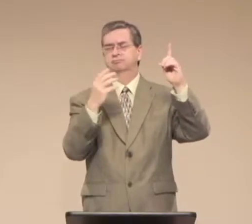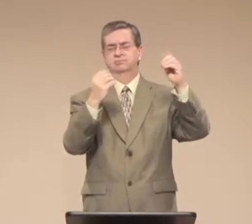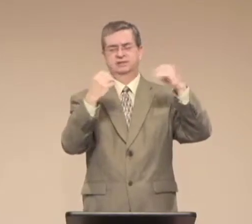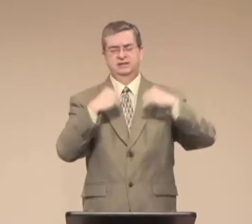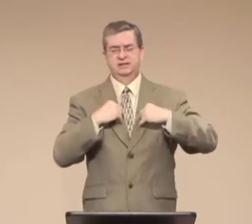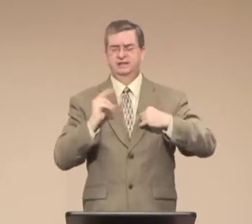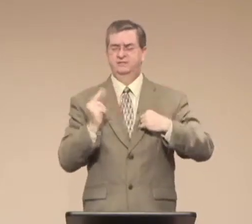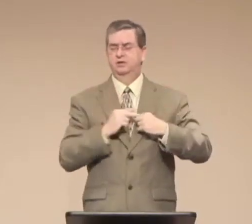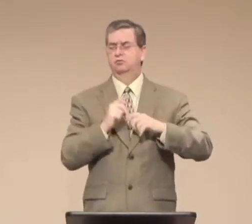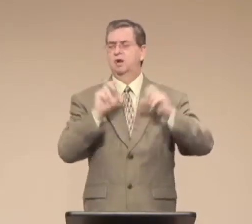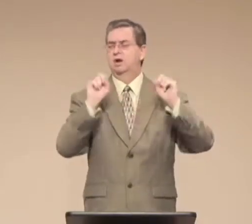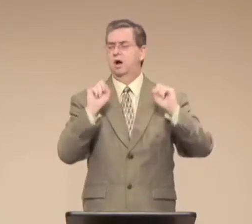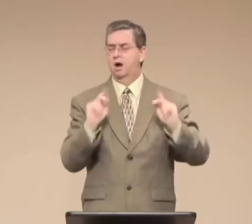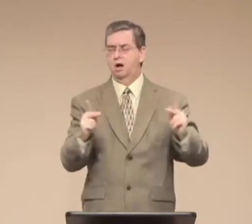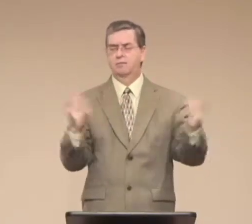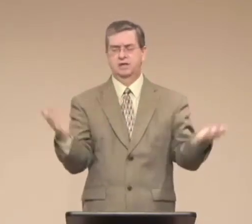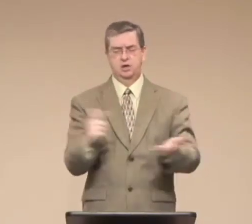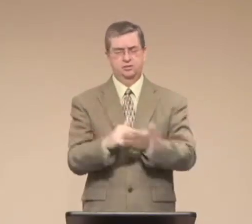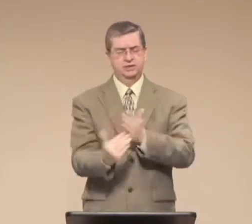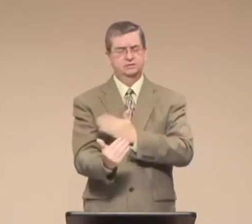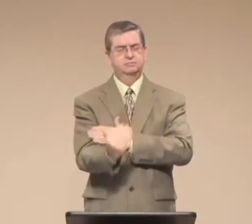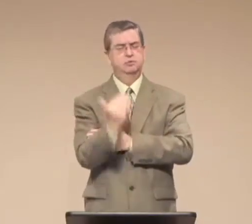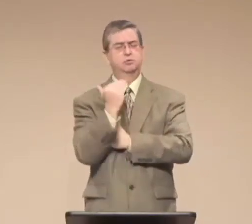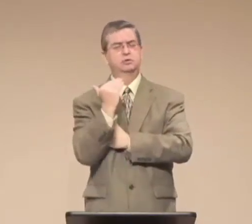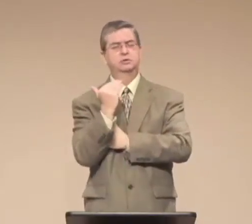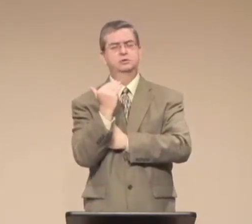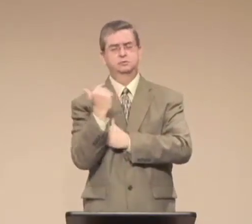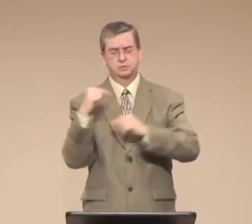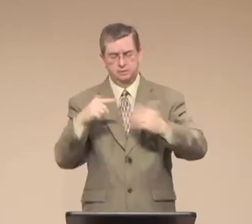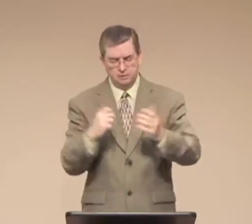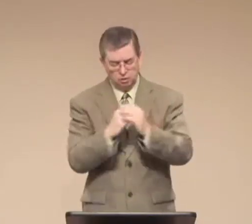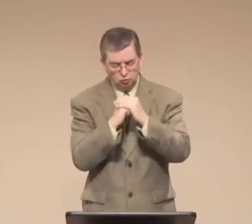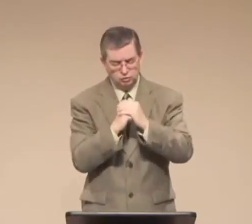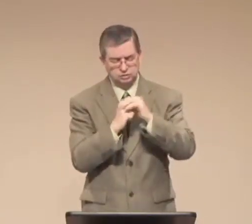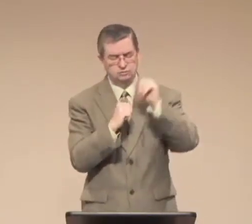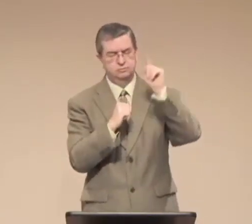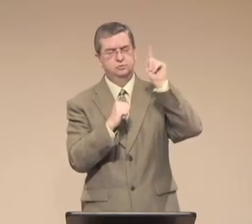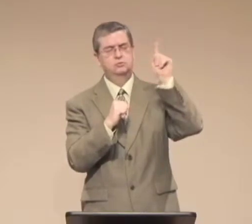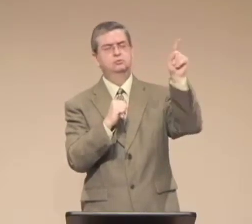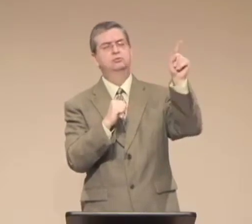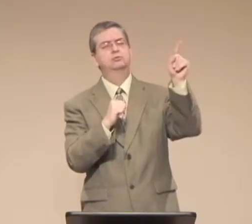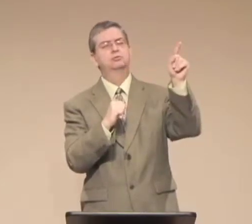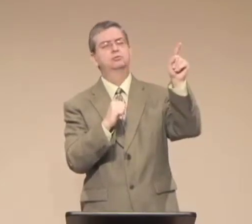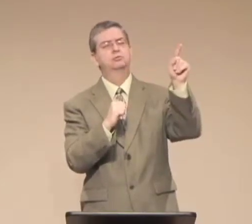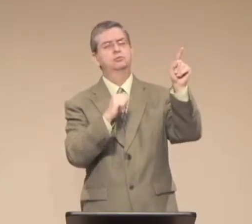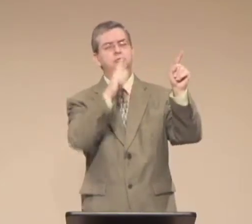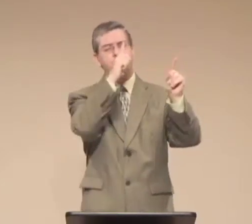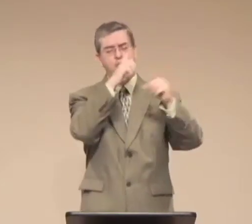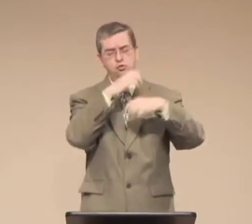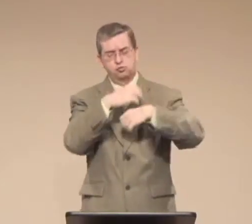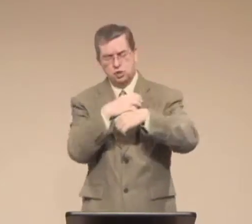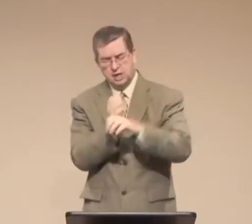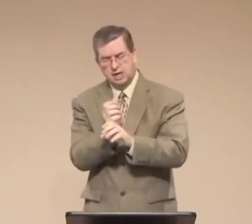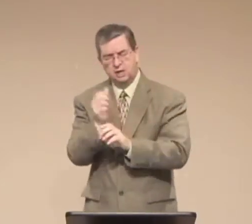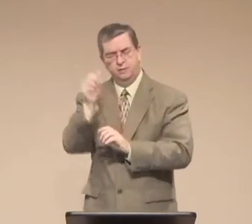Heavenly Father, thank you that we have this opportunity this morning,